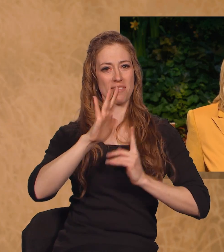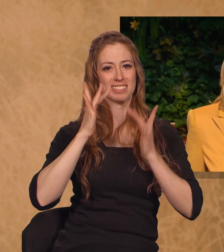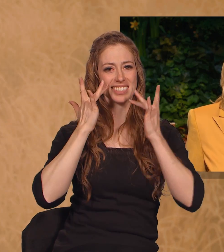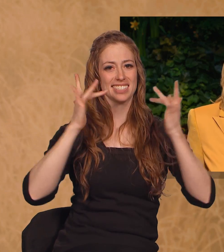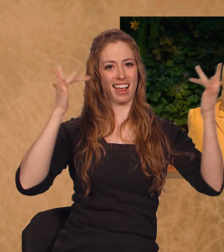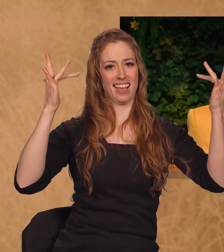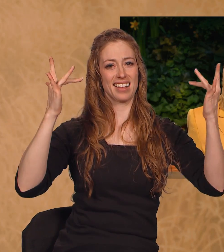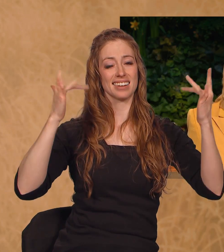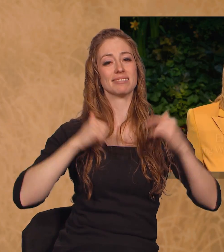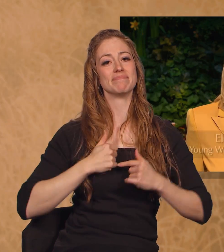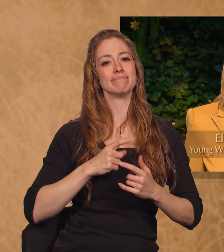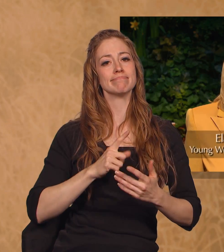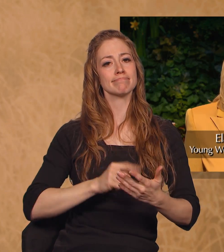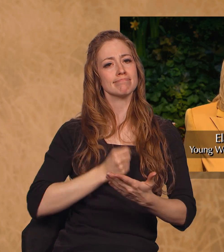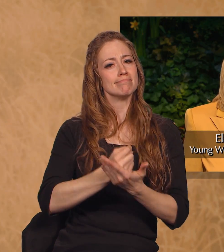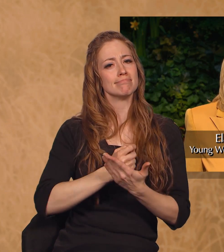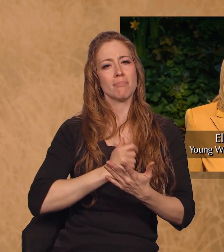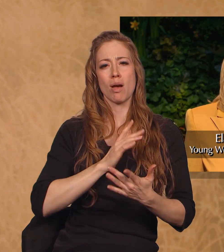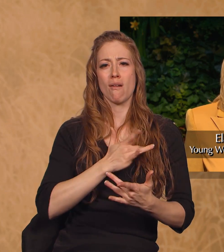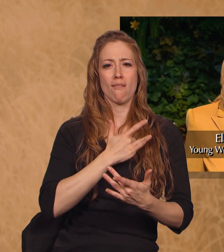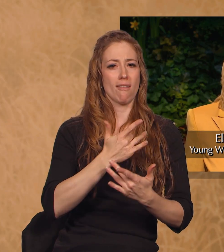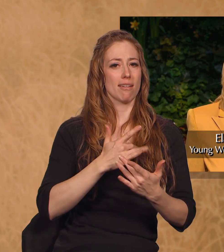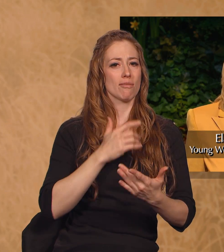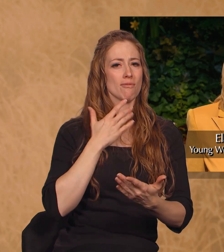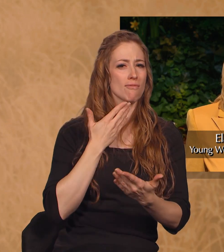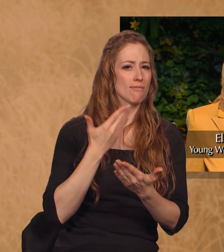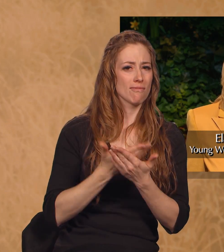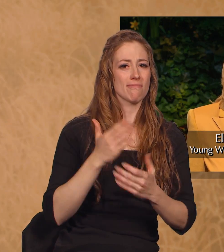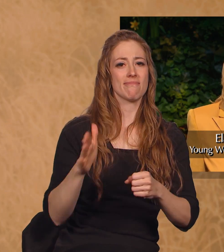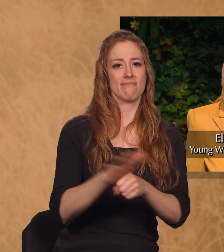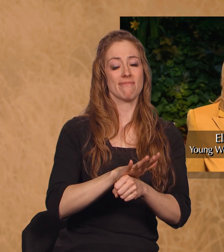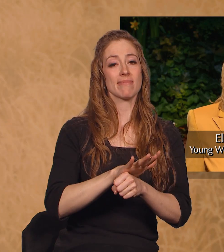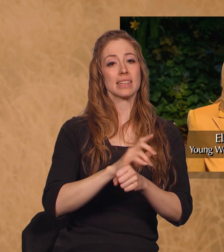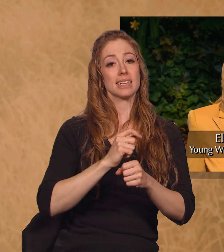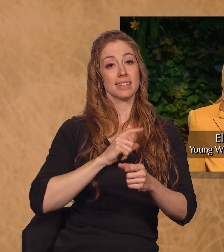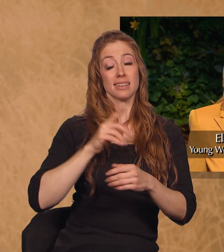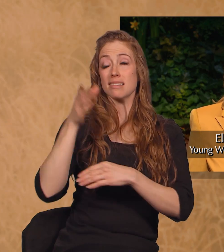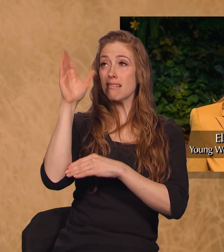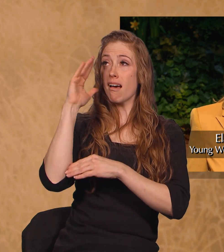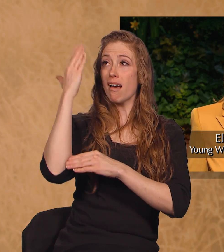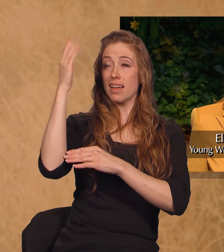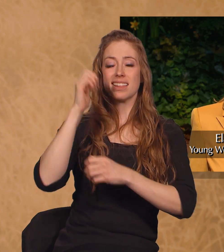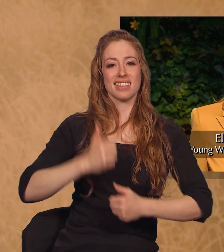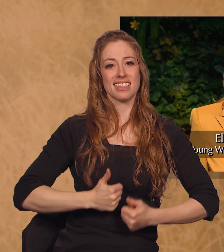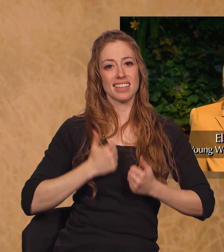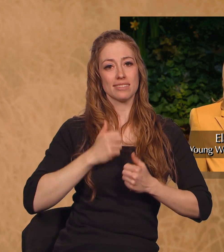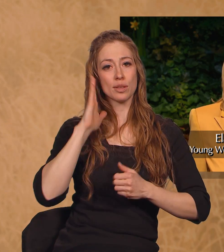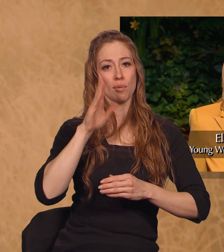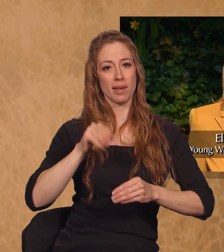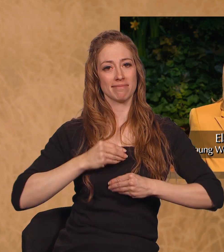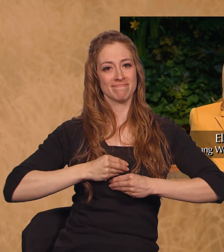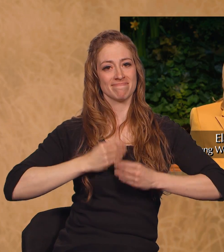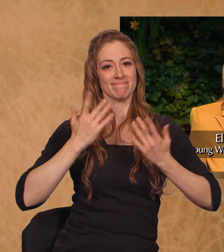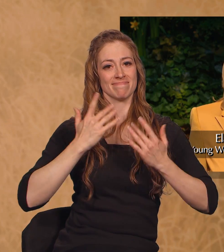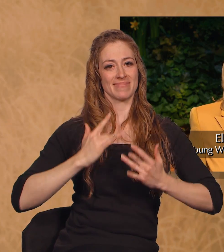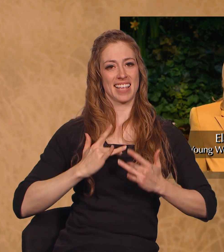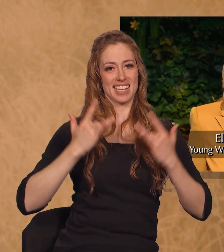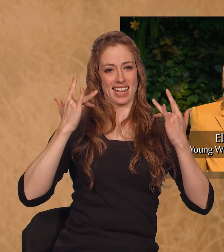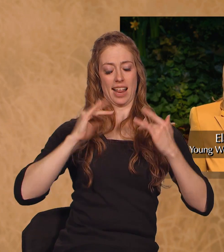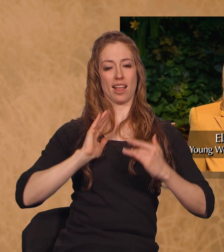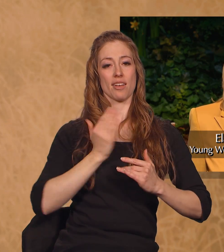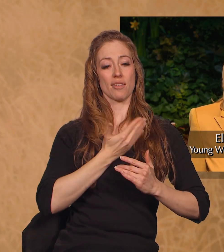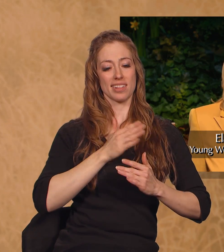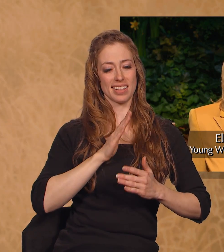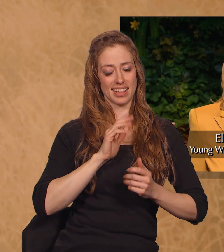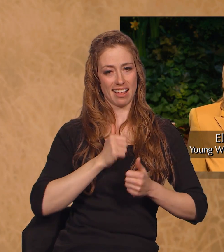I testify with all my heart that God lives and that He will enlighten your lives and ours as we